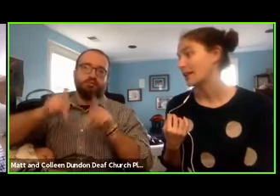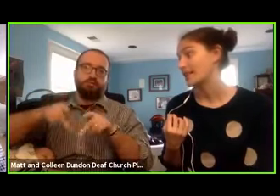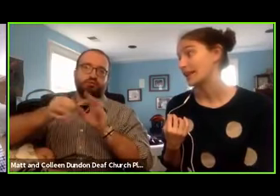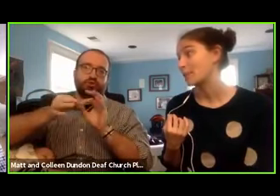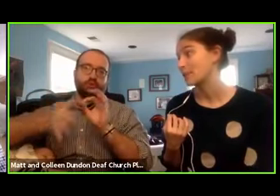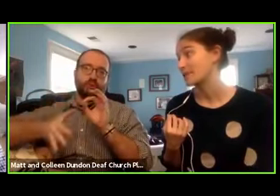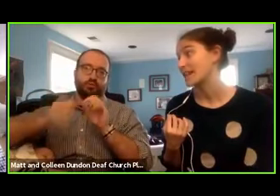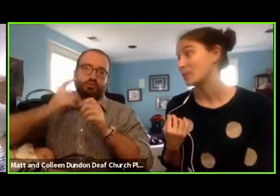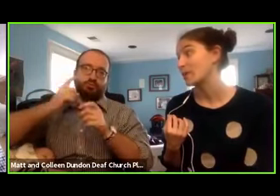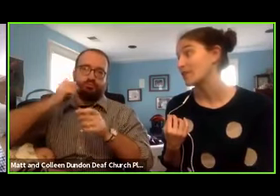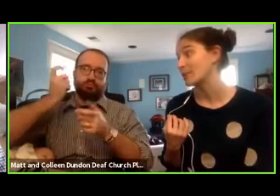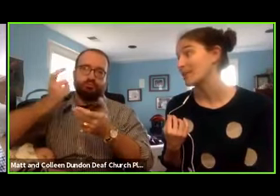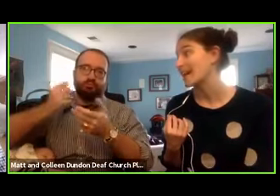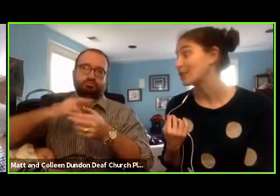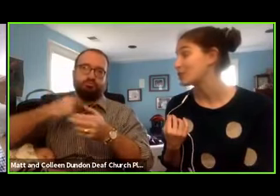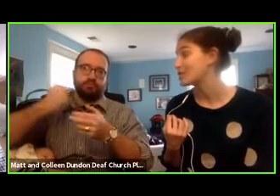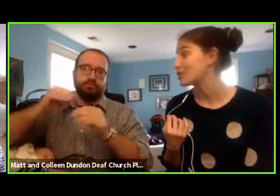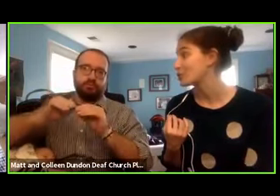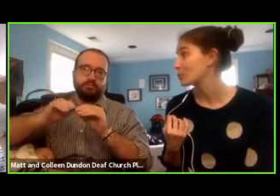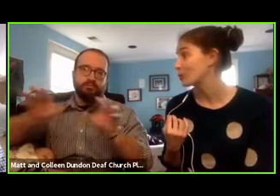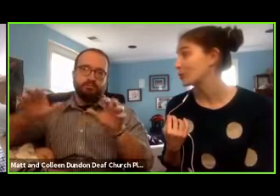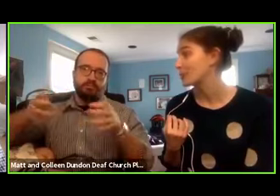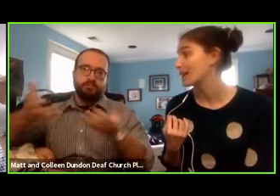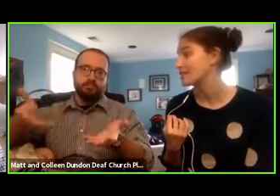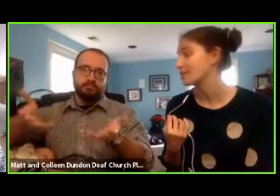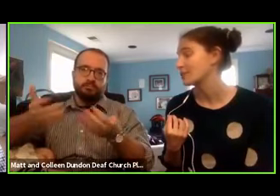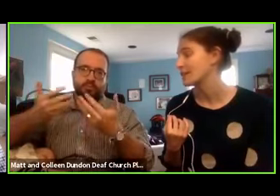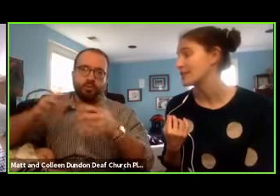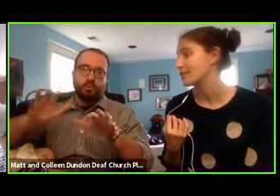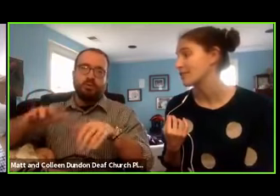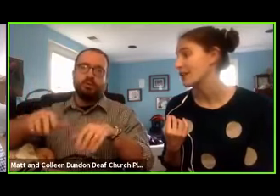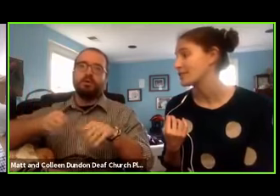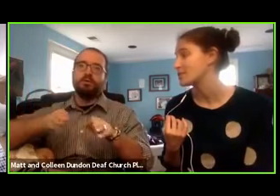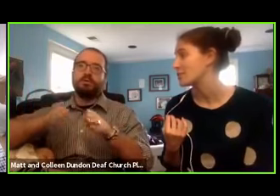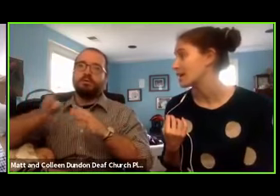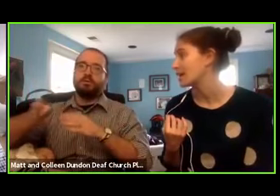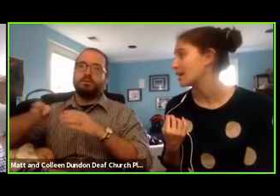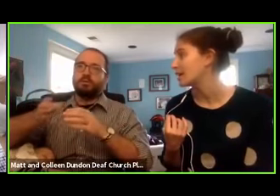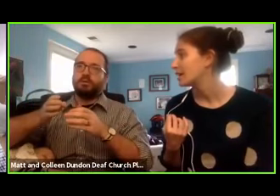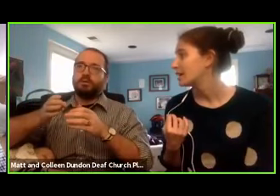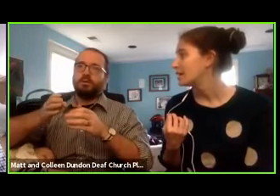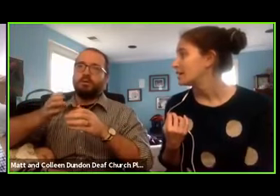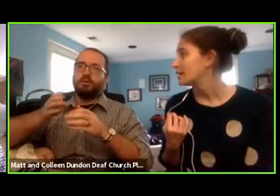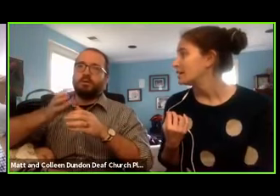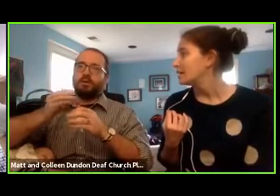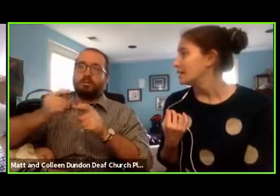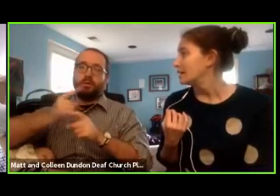allowing a second person in with you, and that includes an interpreter because of the risk of the virus spreading.